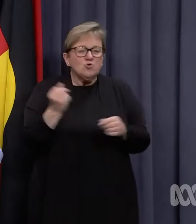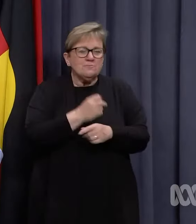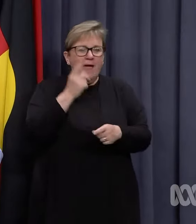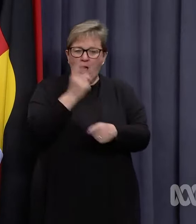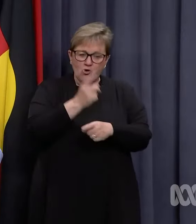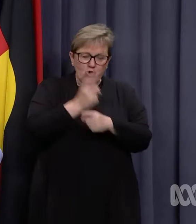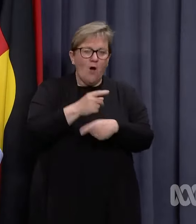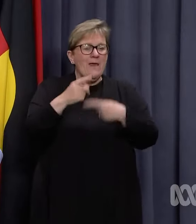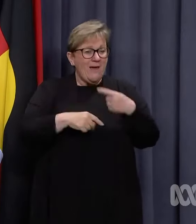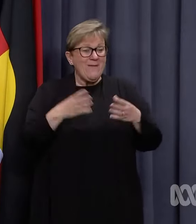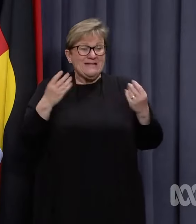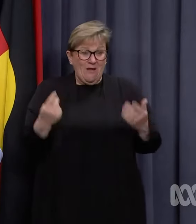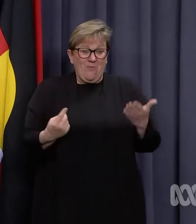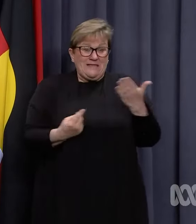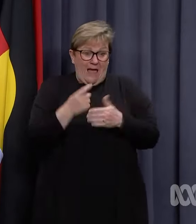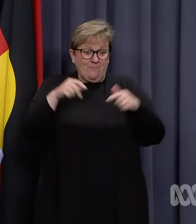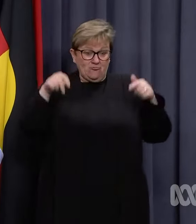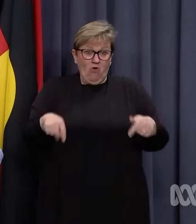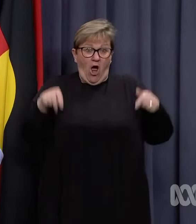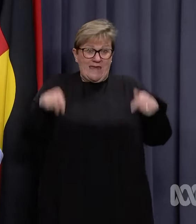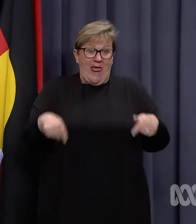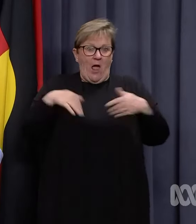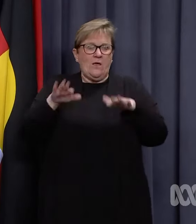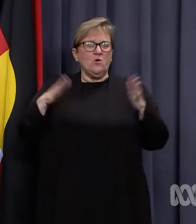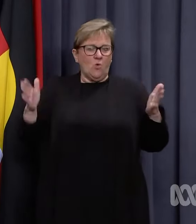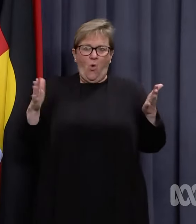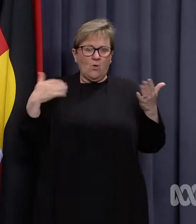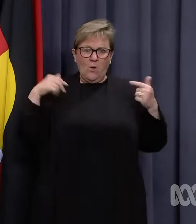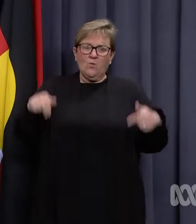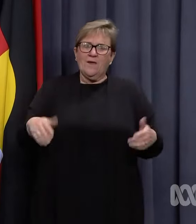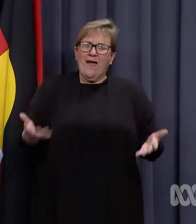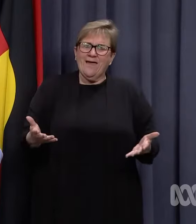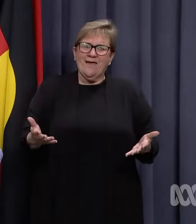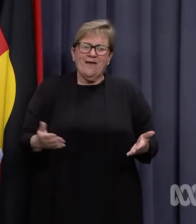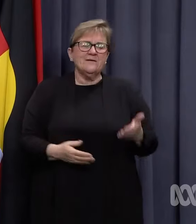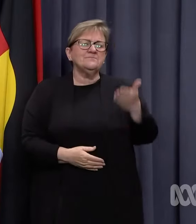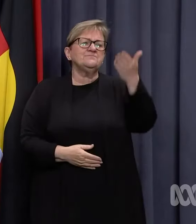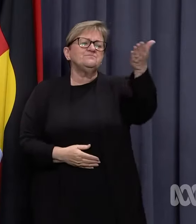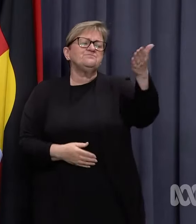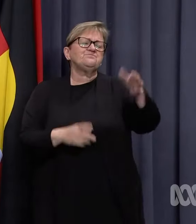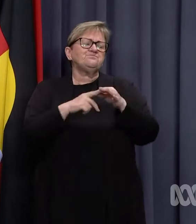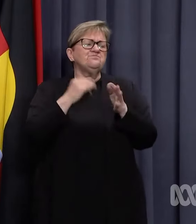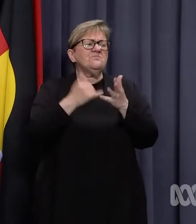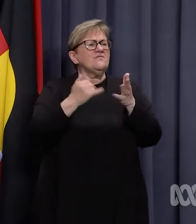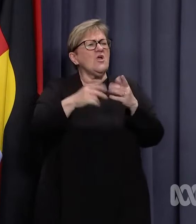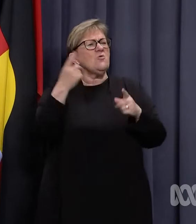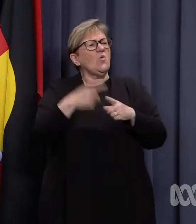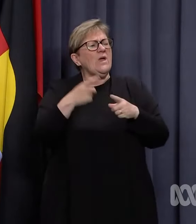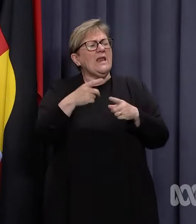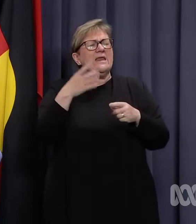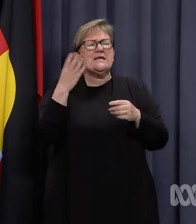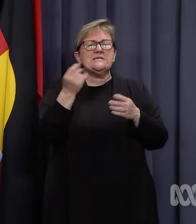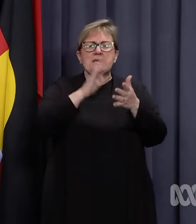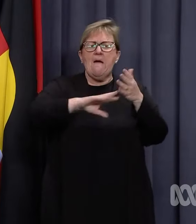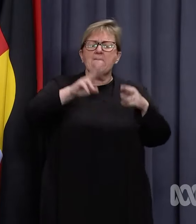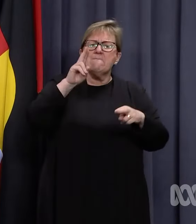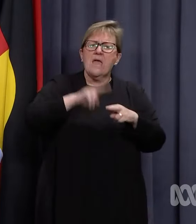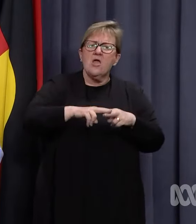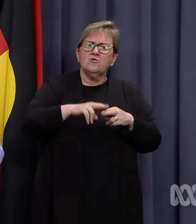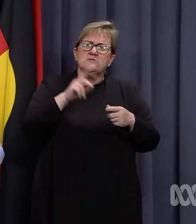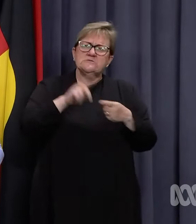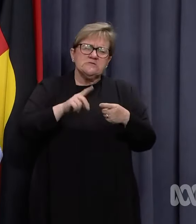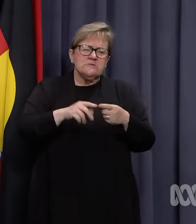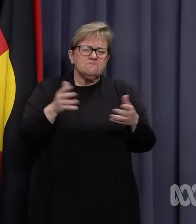on a matter that is literally before the courts as we speak. So, just very quickly, some parents are still urging